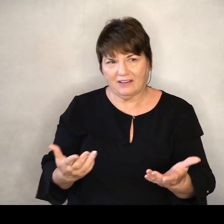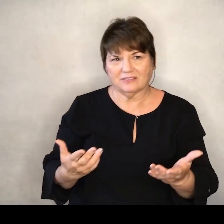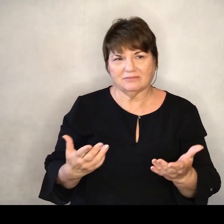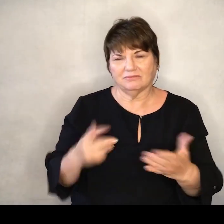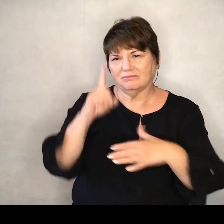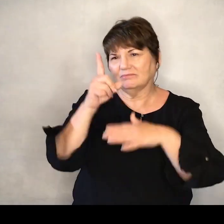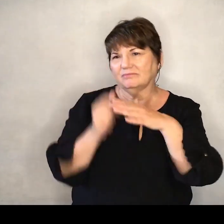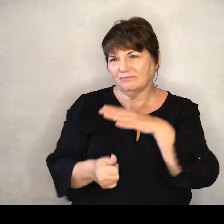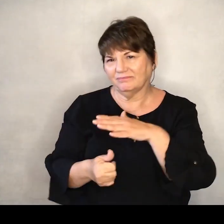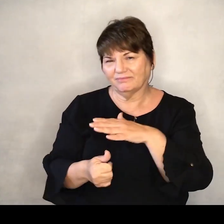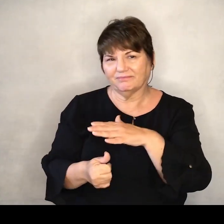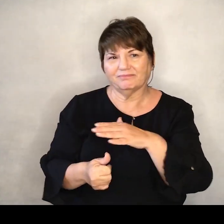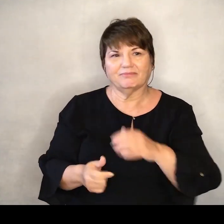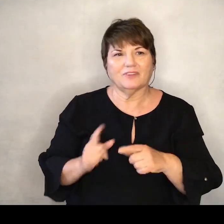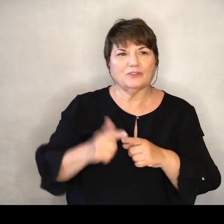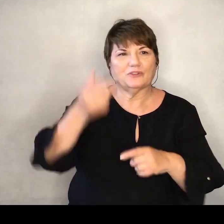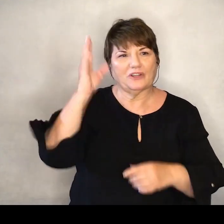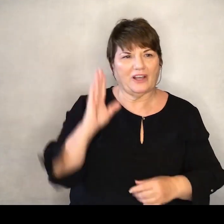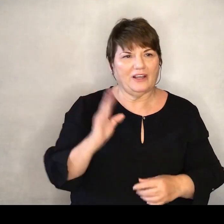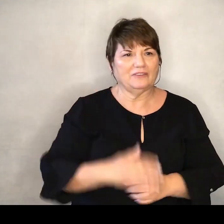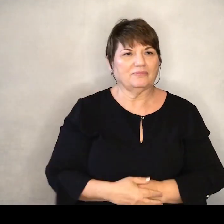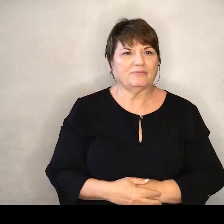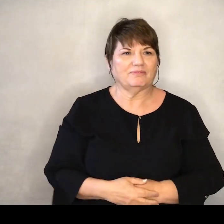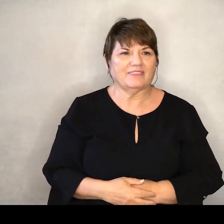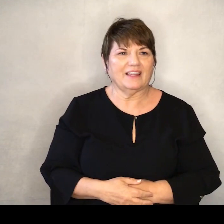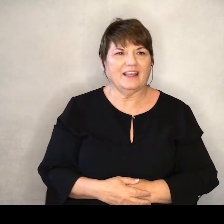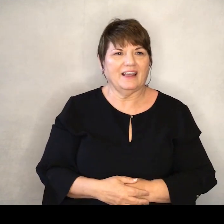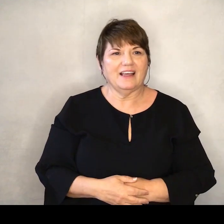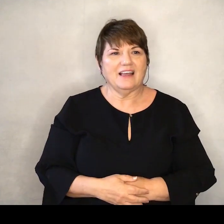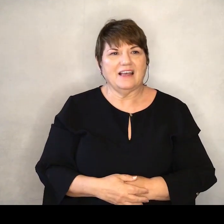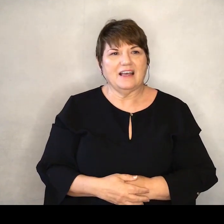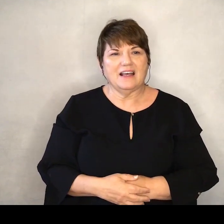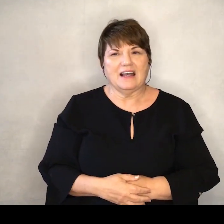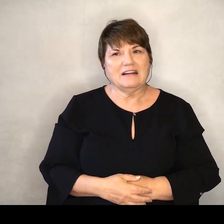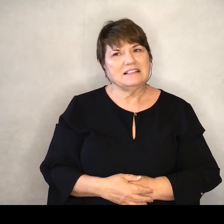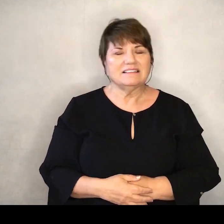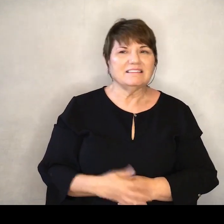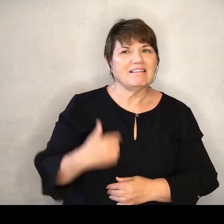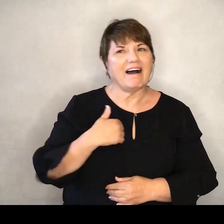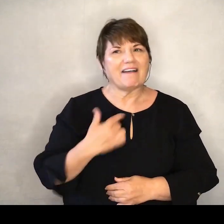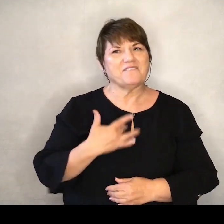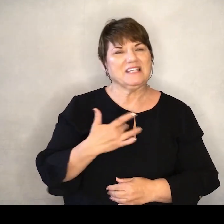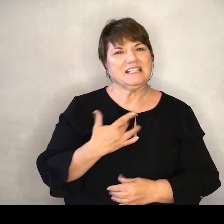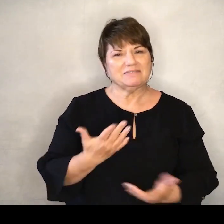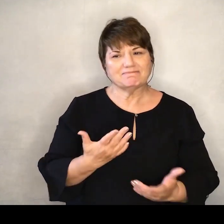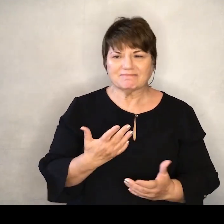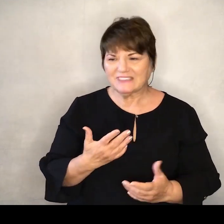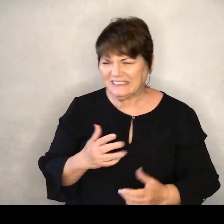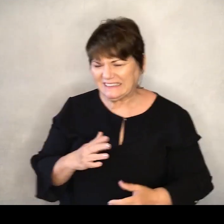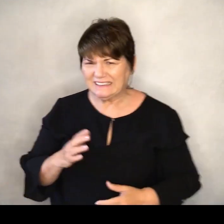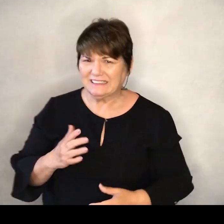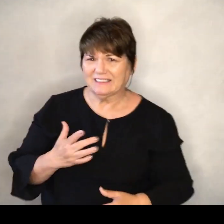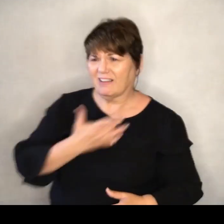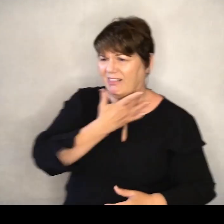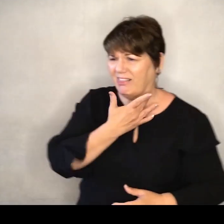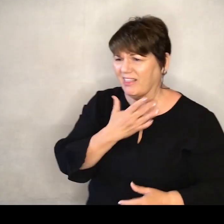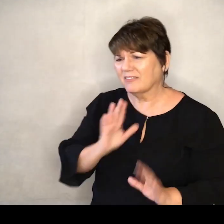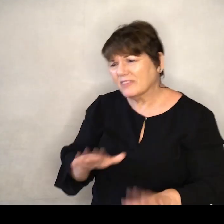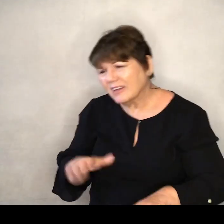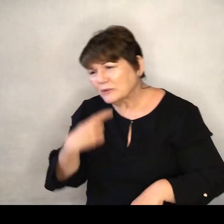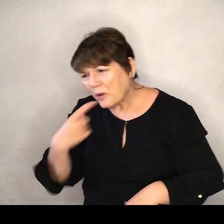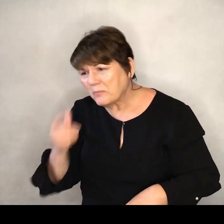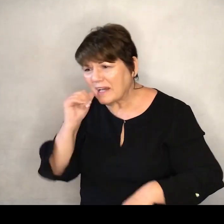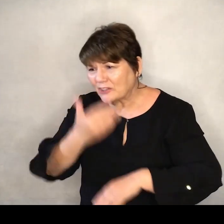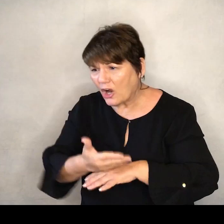tithing to the church And I'm like, but I'm, it's, I'm kind of like, I said, this is going to be a weird conversation, honey But, like,